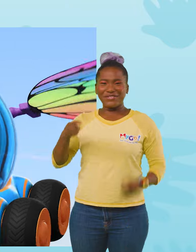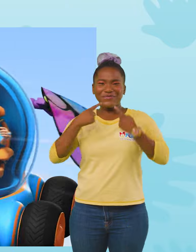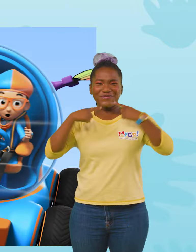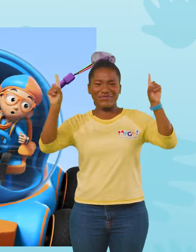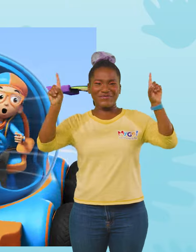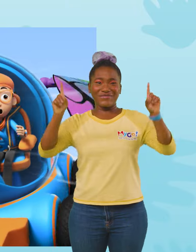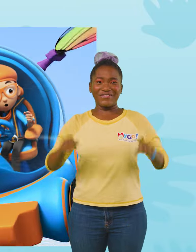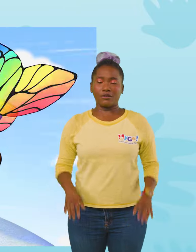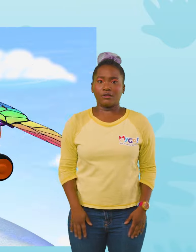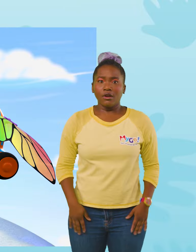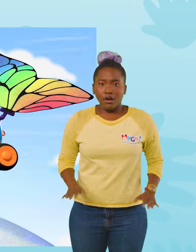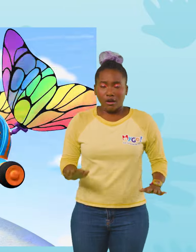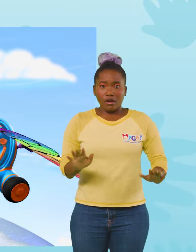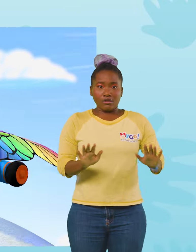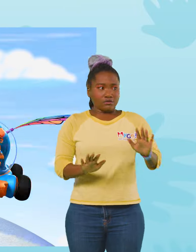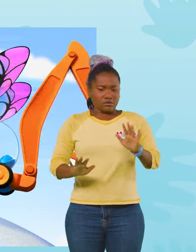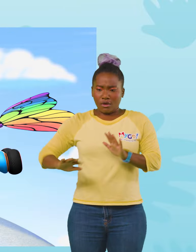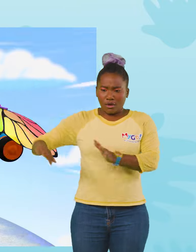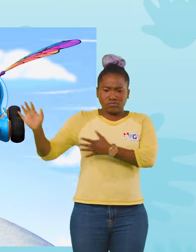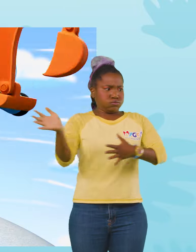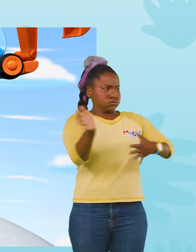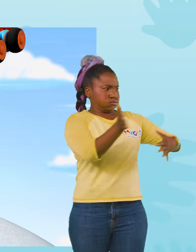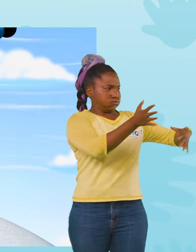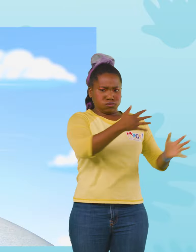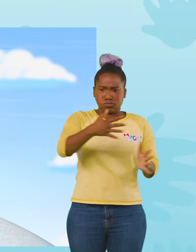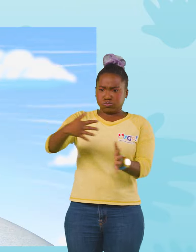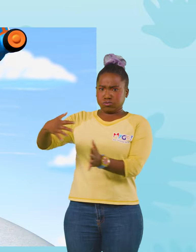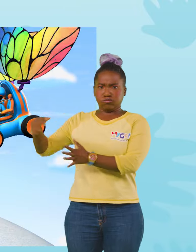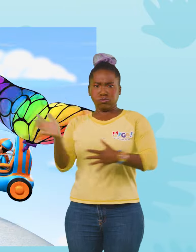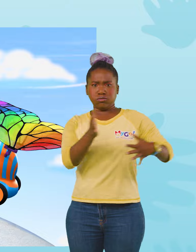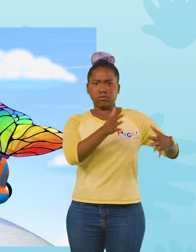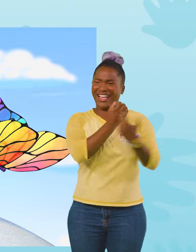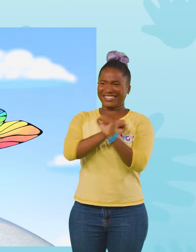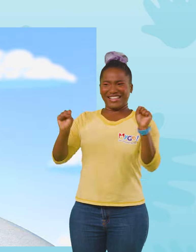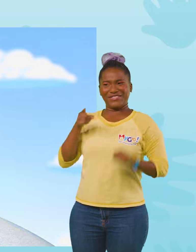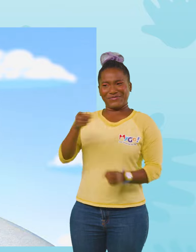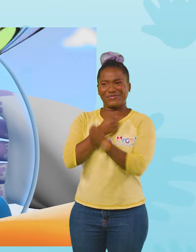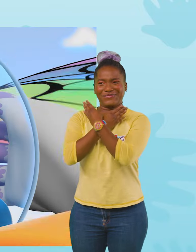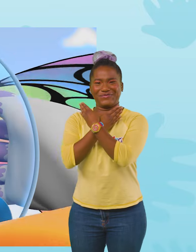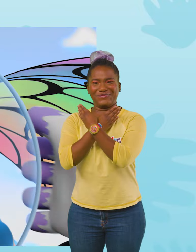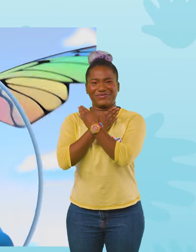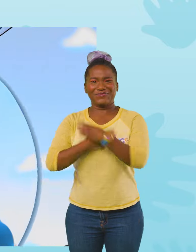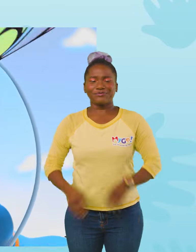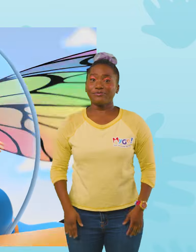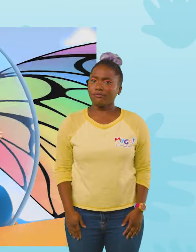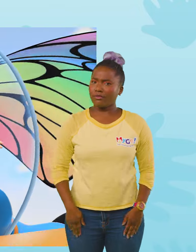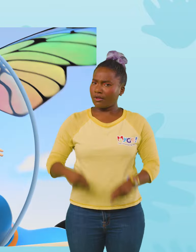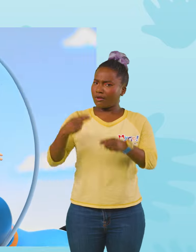Oh, whoa! It's so windy up here! I got you, Blippi! So, what is the